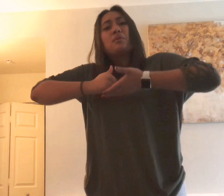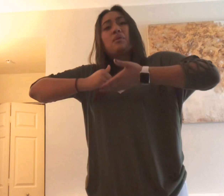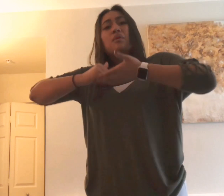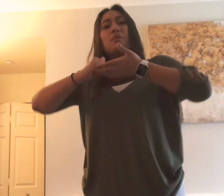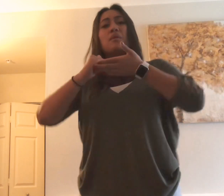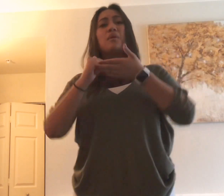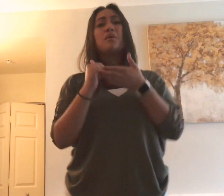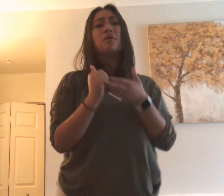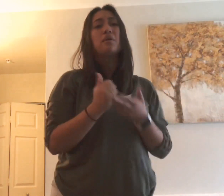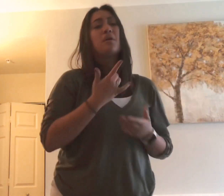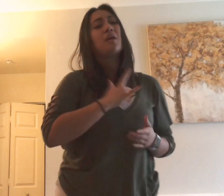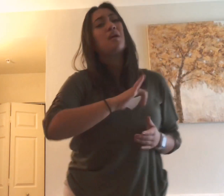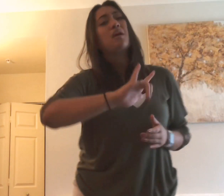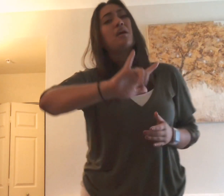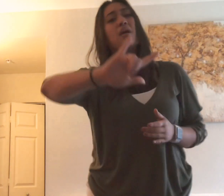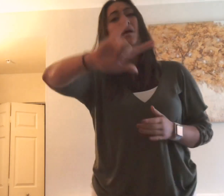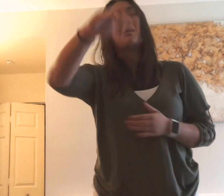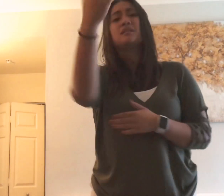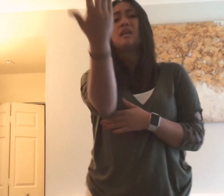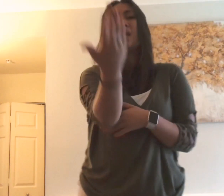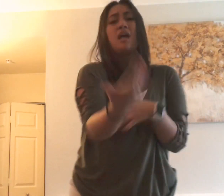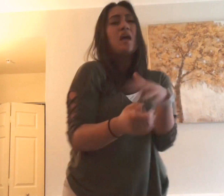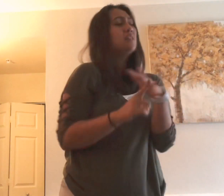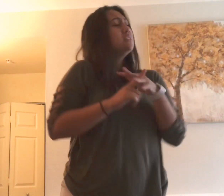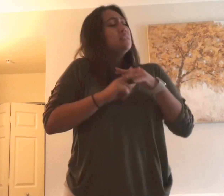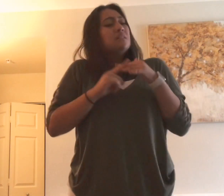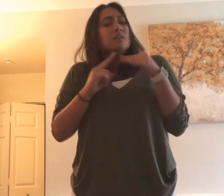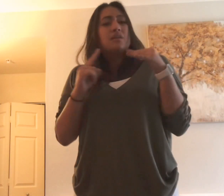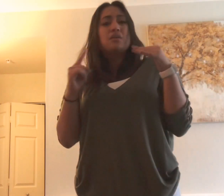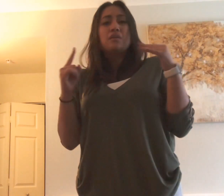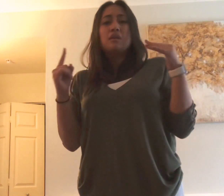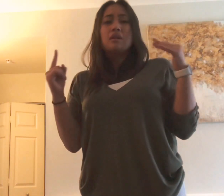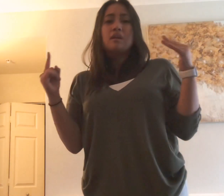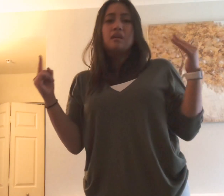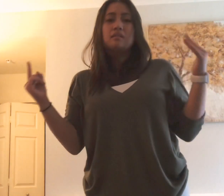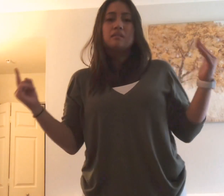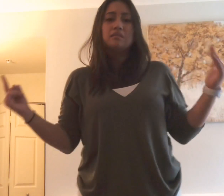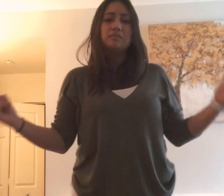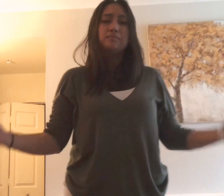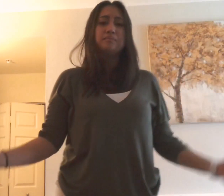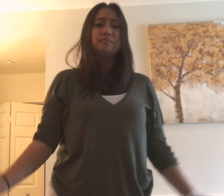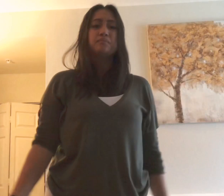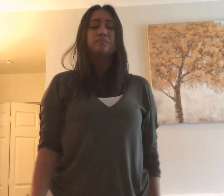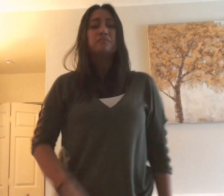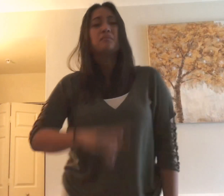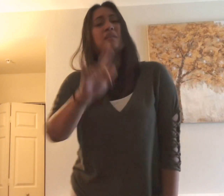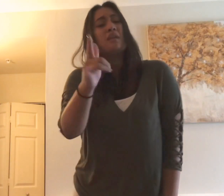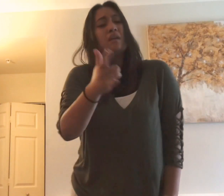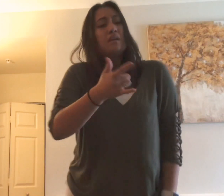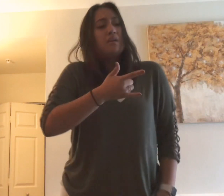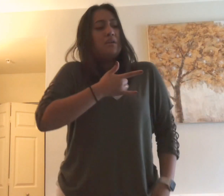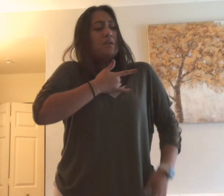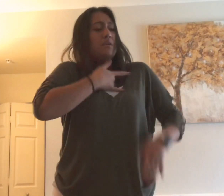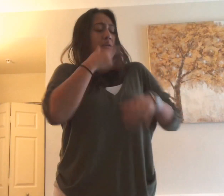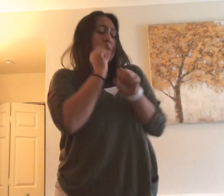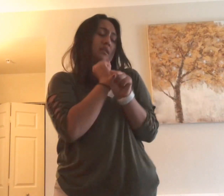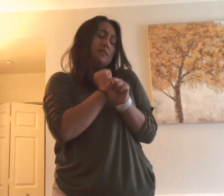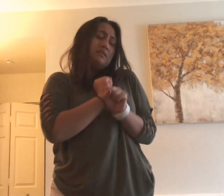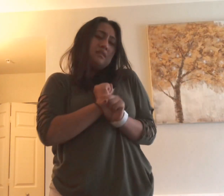all I left my guard down, and then you pulled the rug I was scared, I kinda used to being